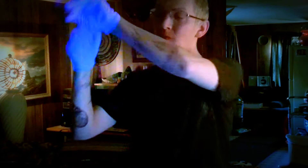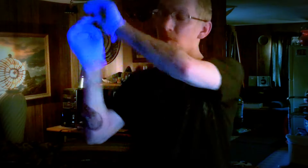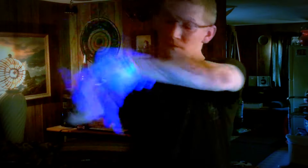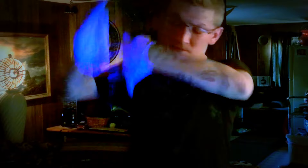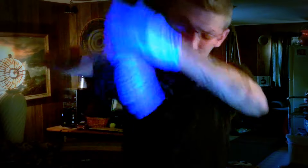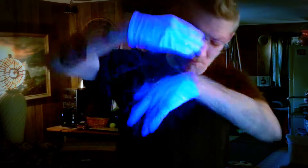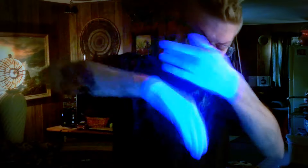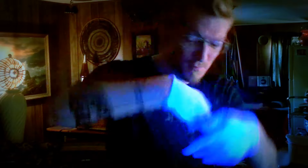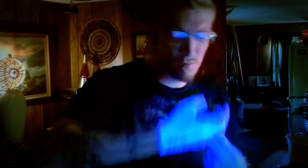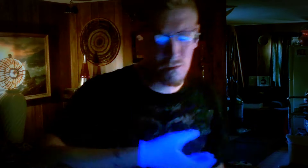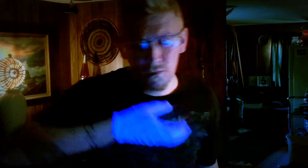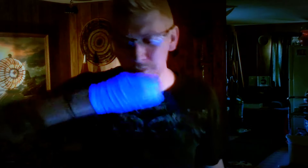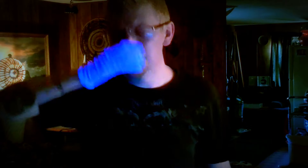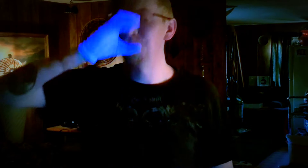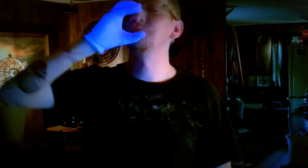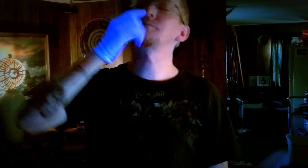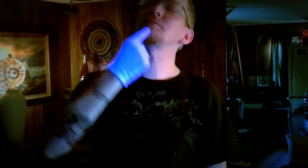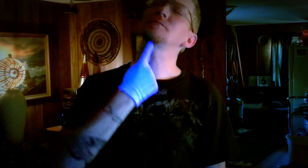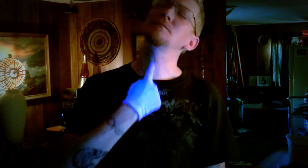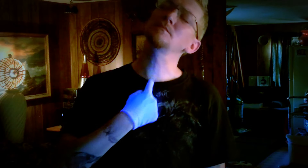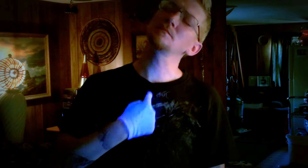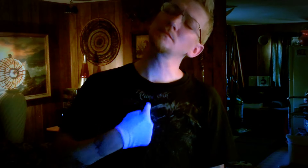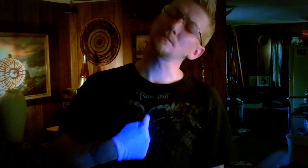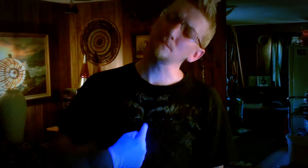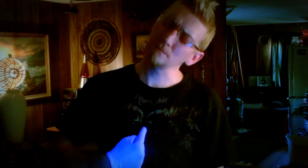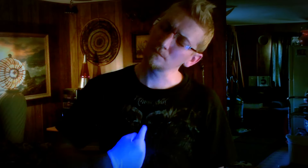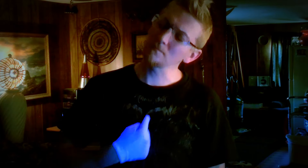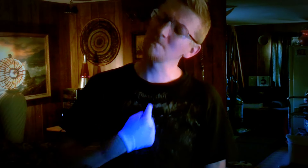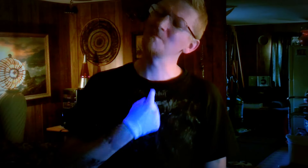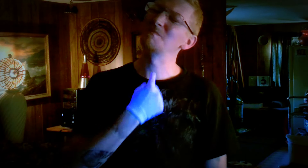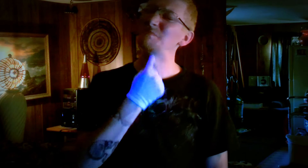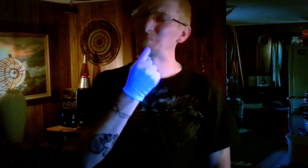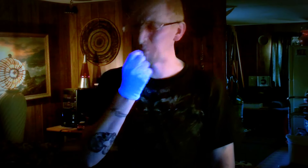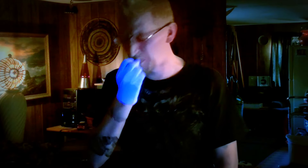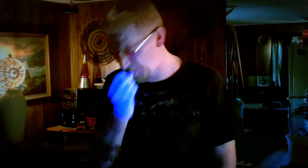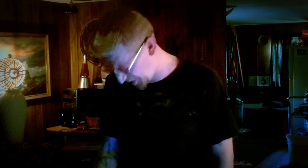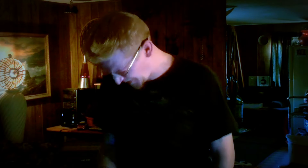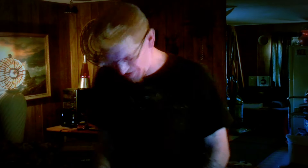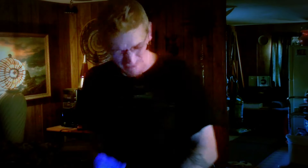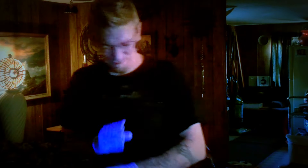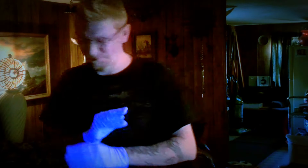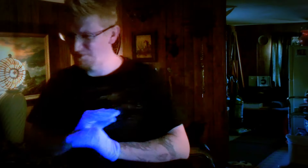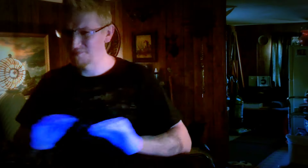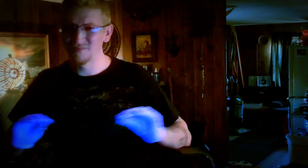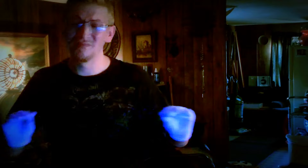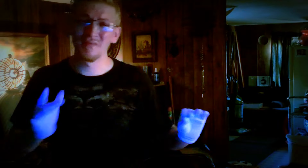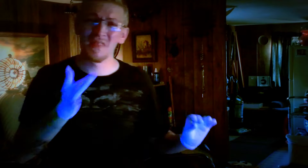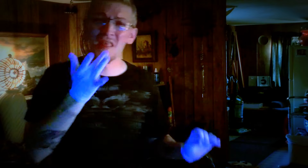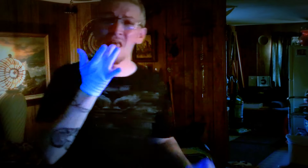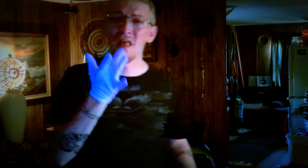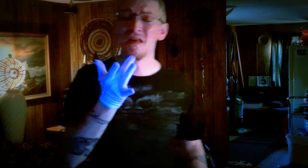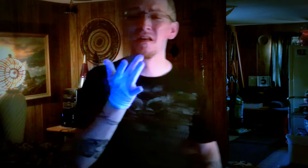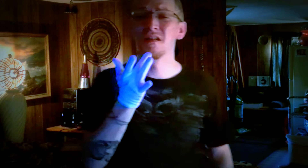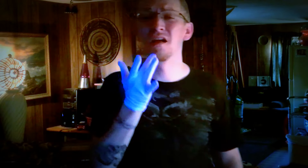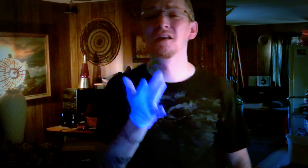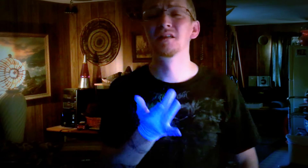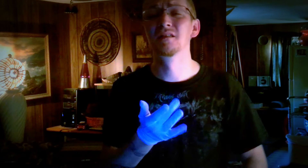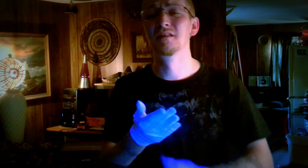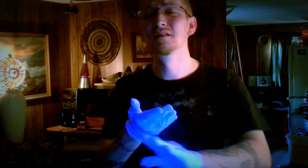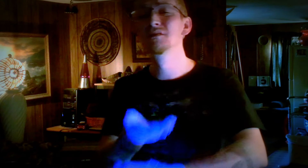You've drunk it down and you've spat it out Nothing tastes like the things